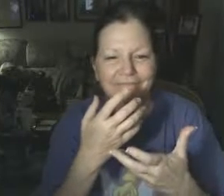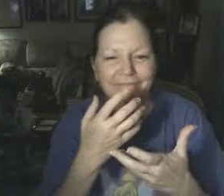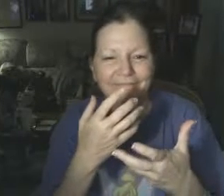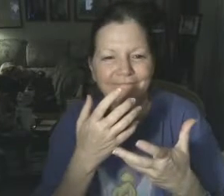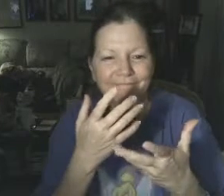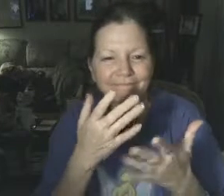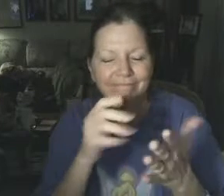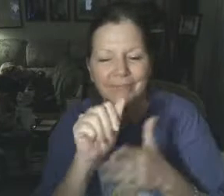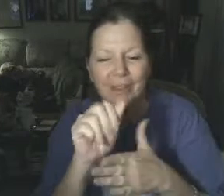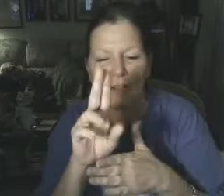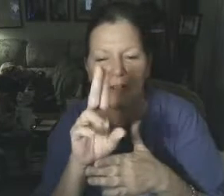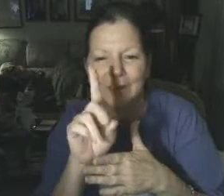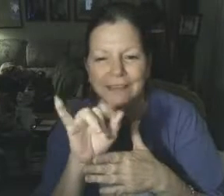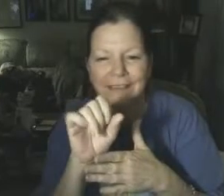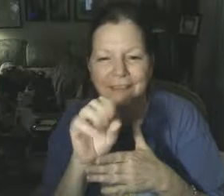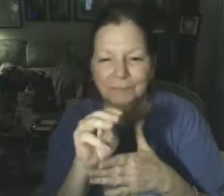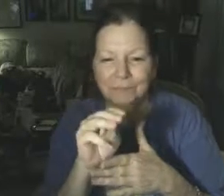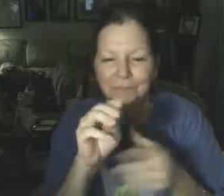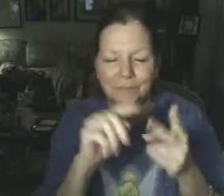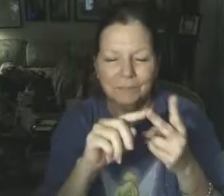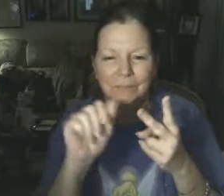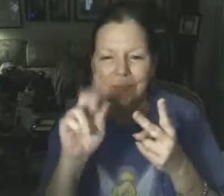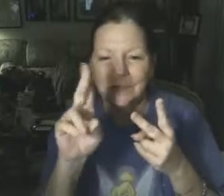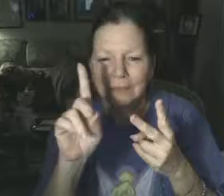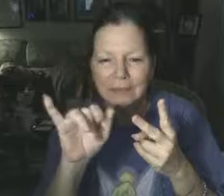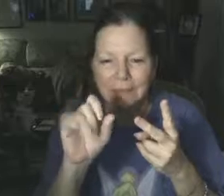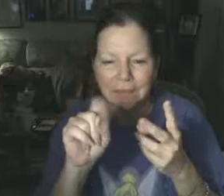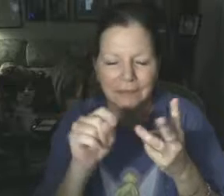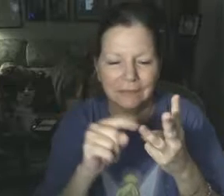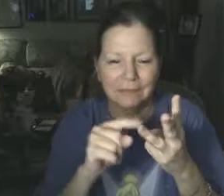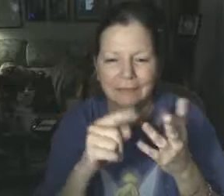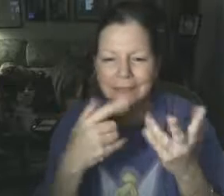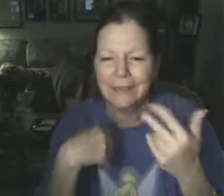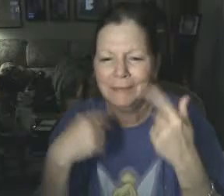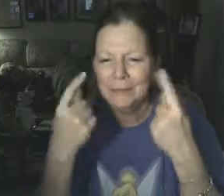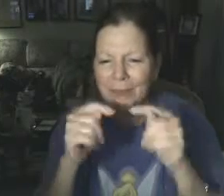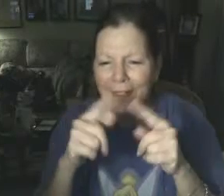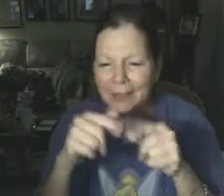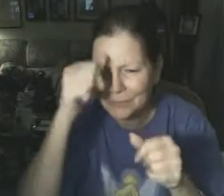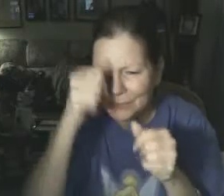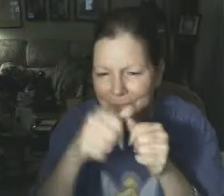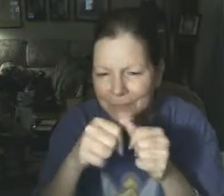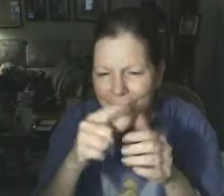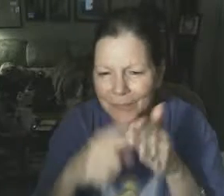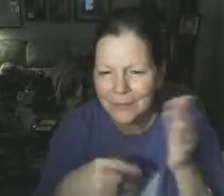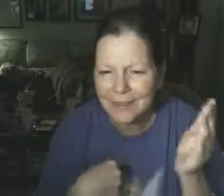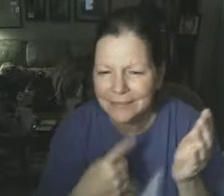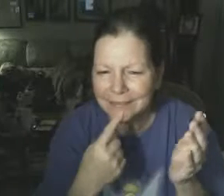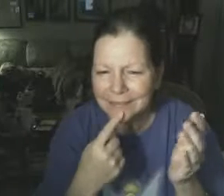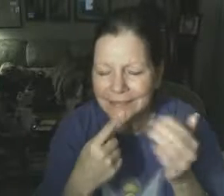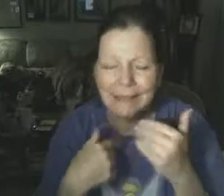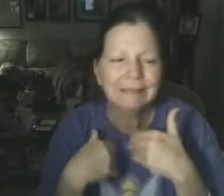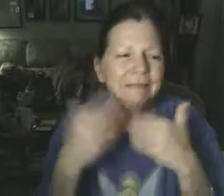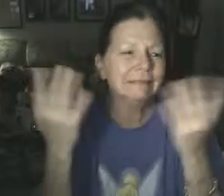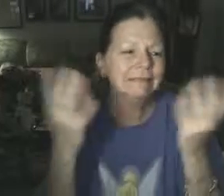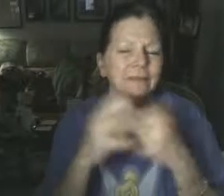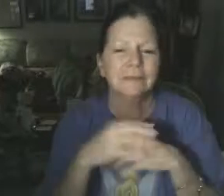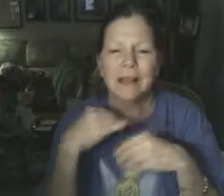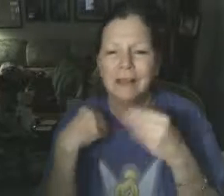So why did you vote for the bill? Good evening, Don. Well, the main reason is I believe that it was the